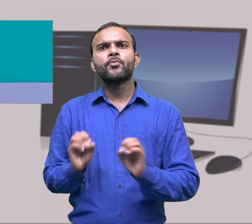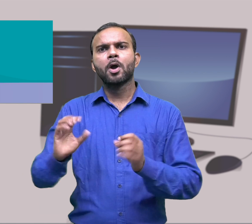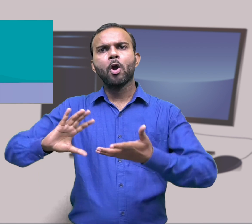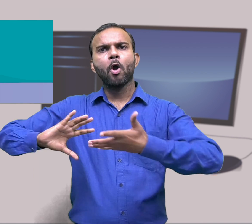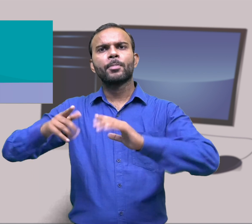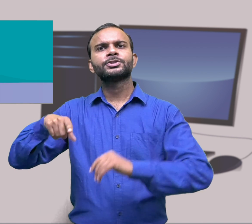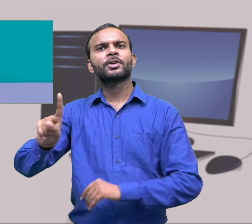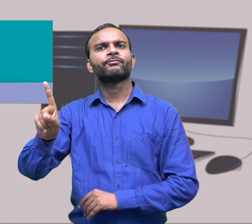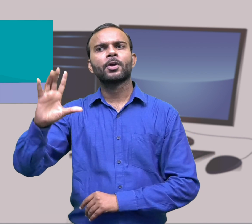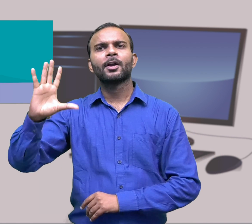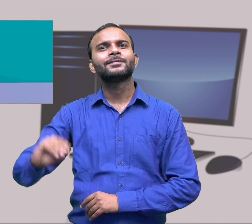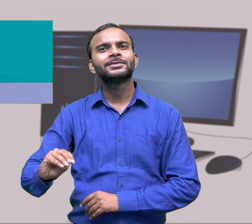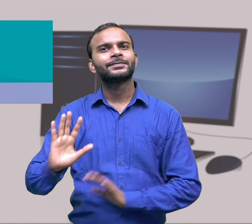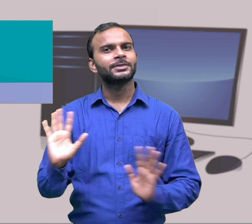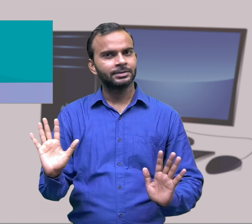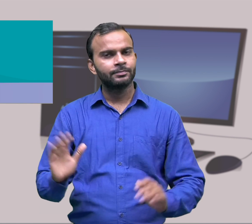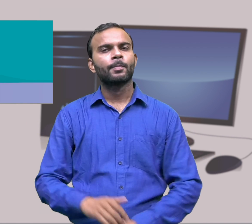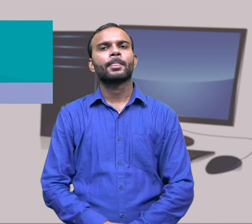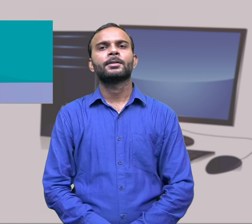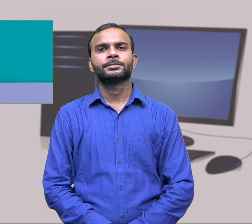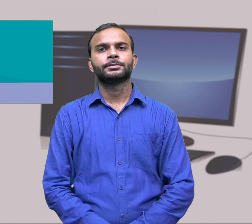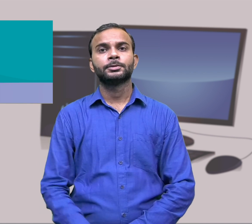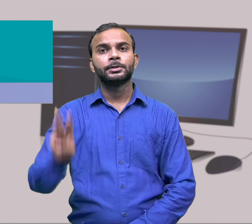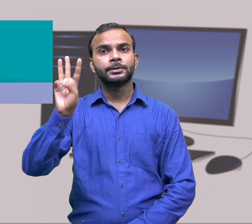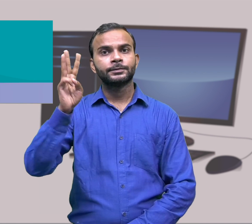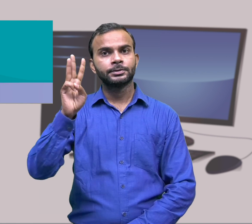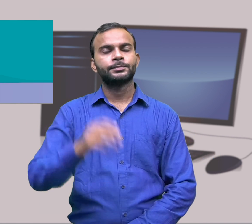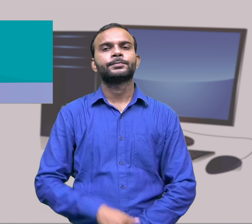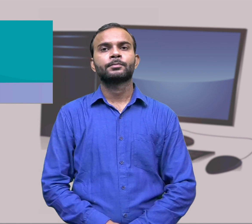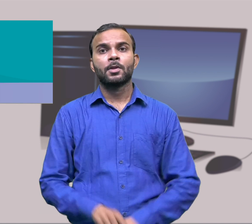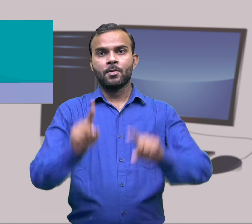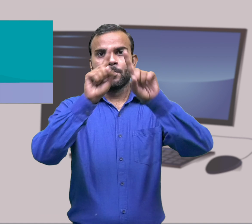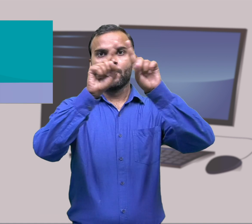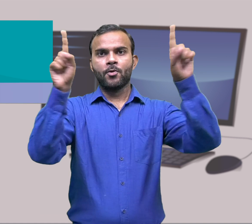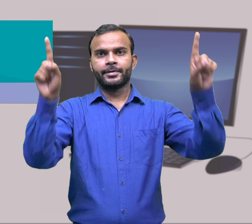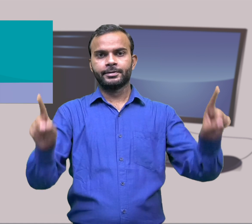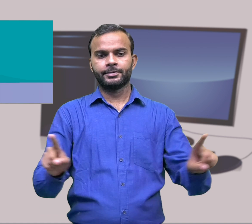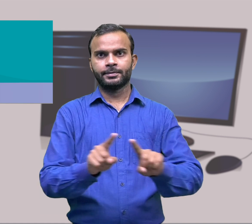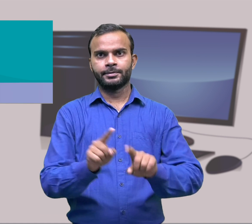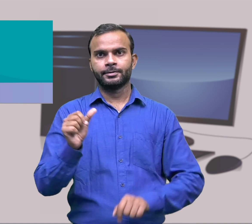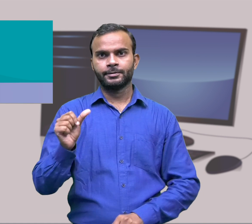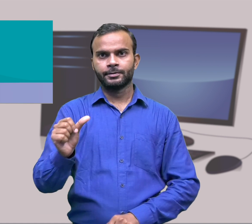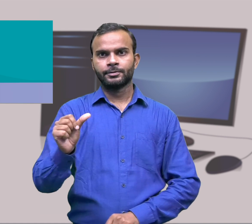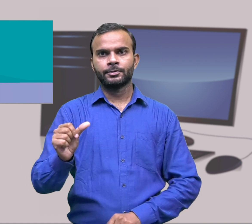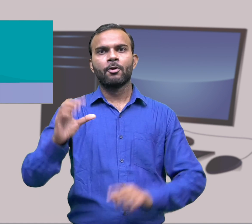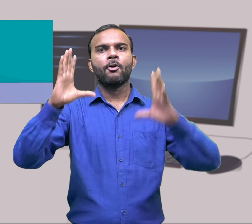power button on the CPU after shutting down the computer. Step 3. Now switch off the power button